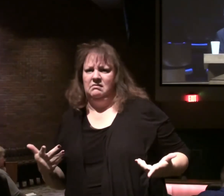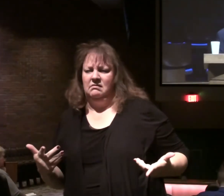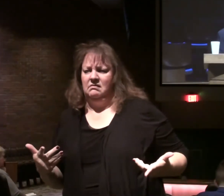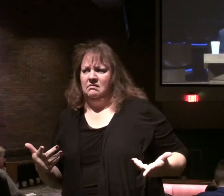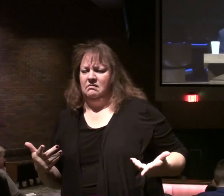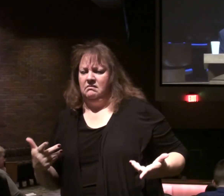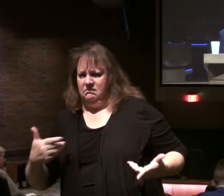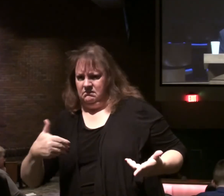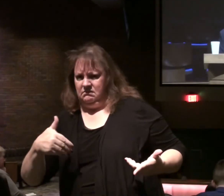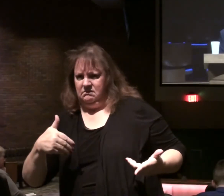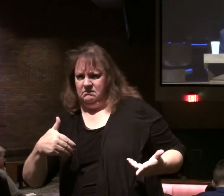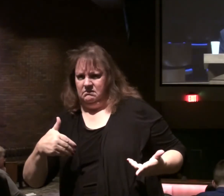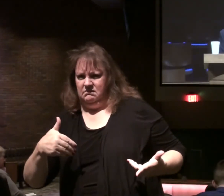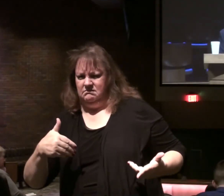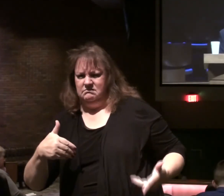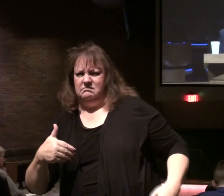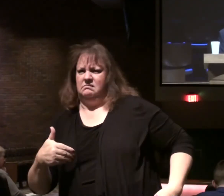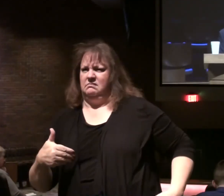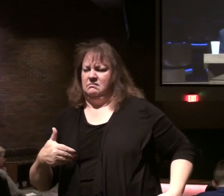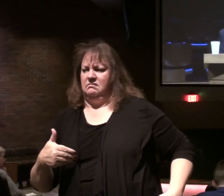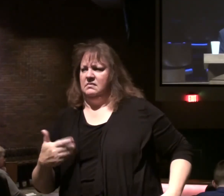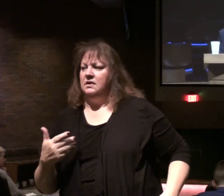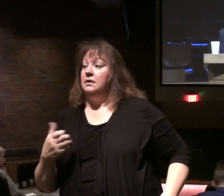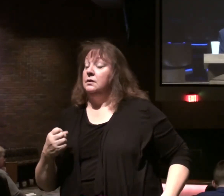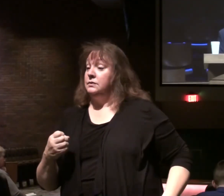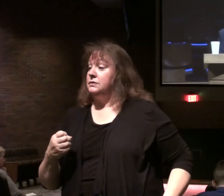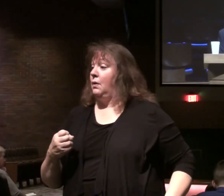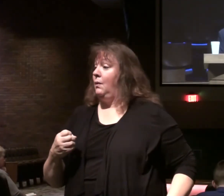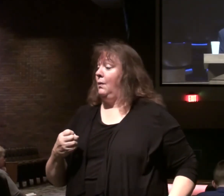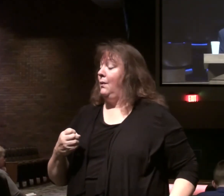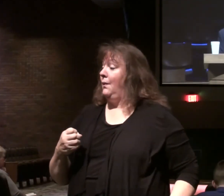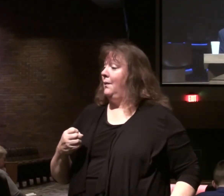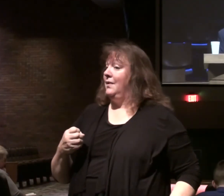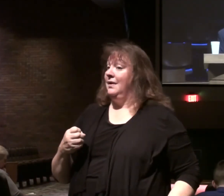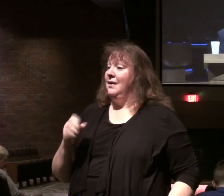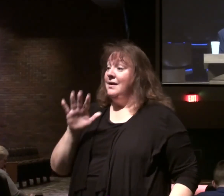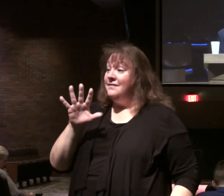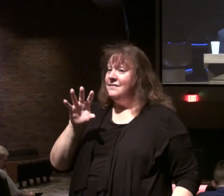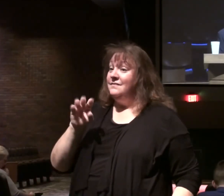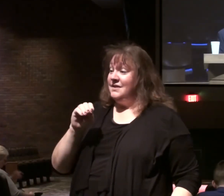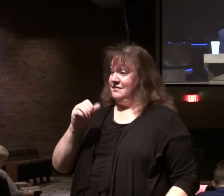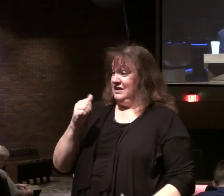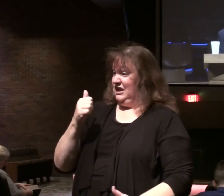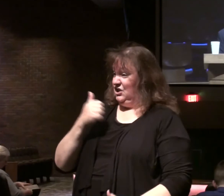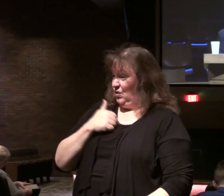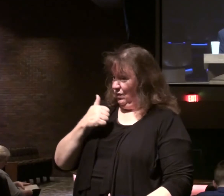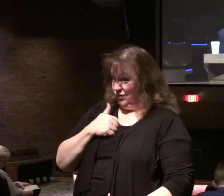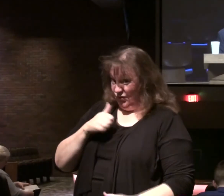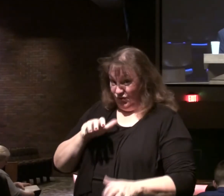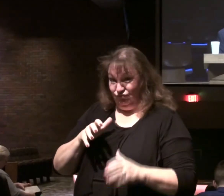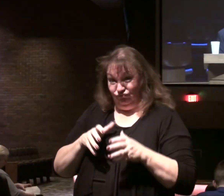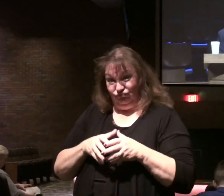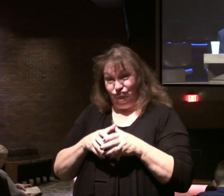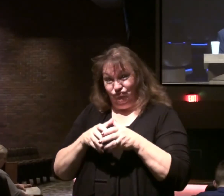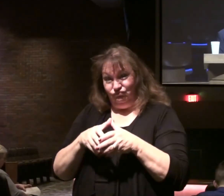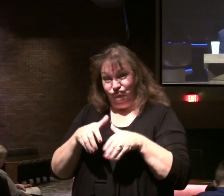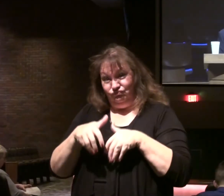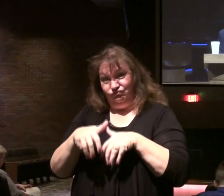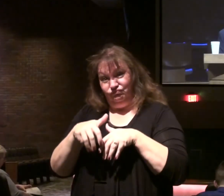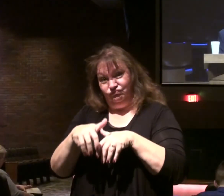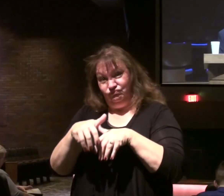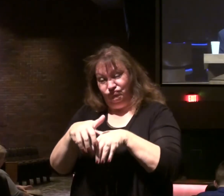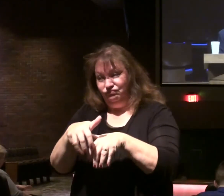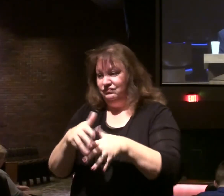And it wasn't good. So he sends. A contingent. fifty soldiers. With a captain.